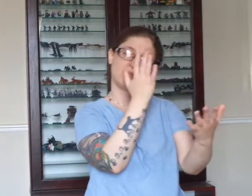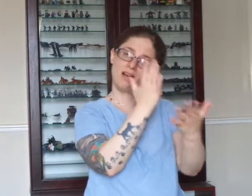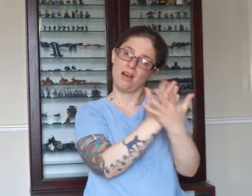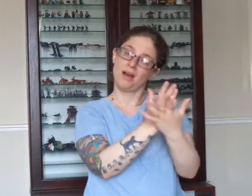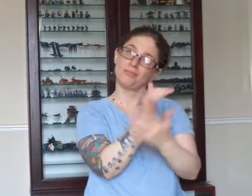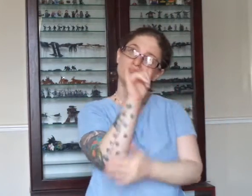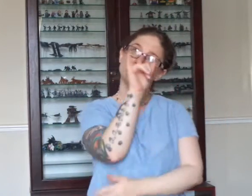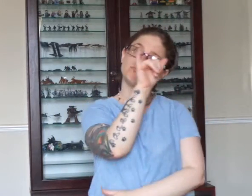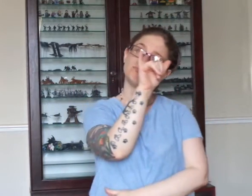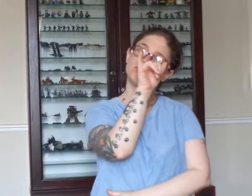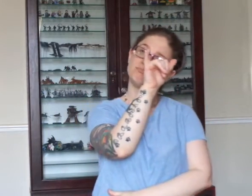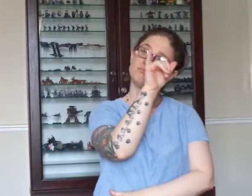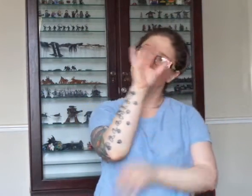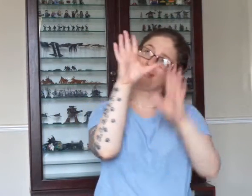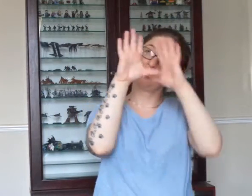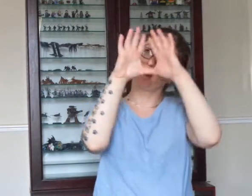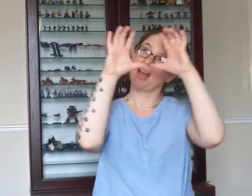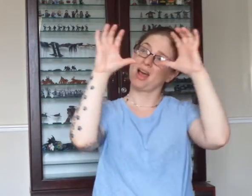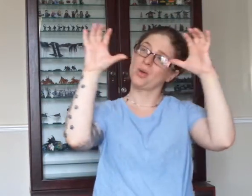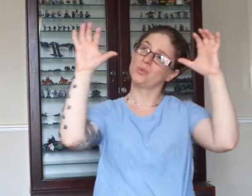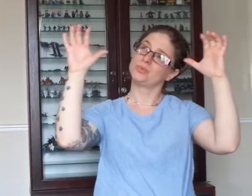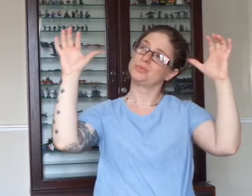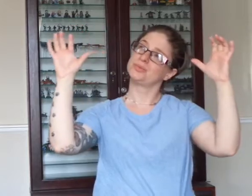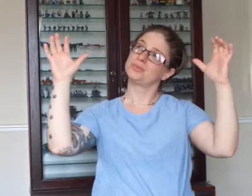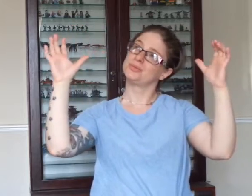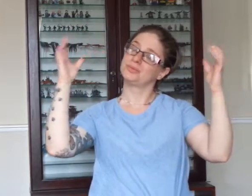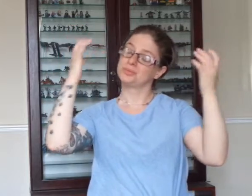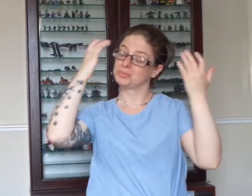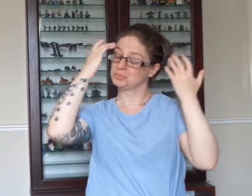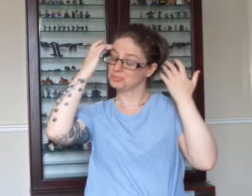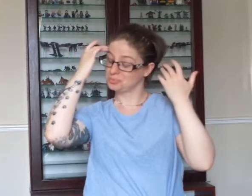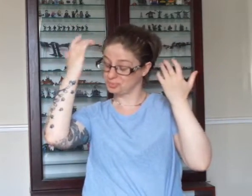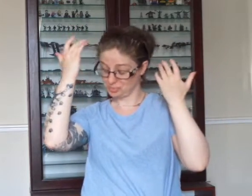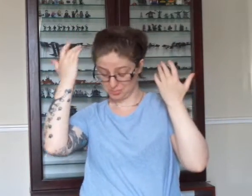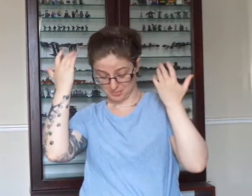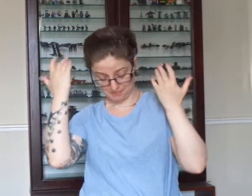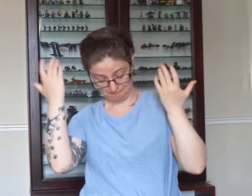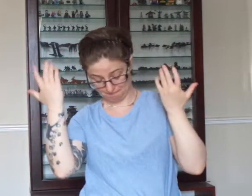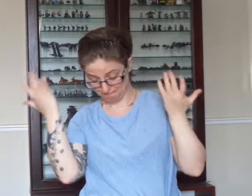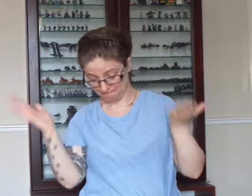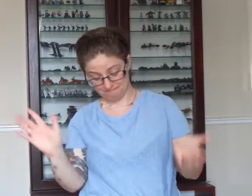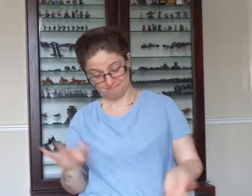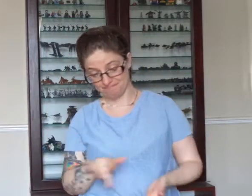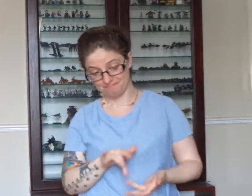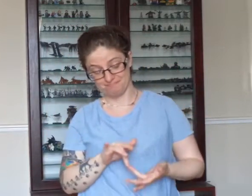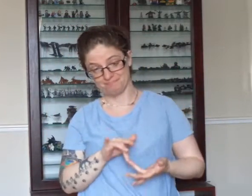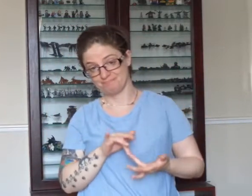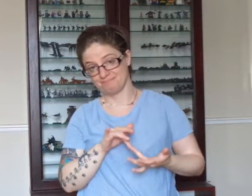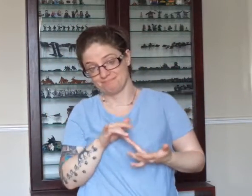at all.